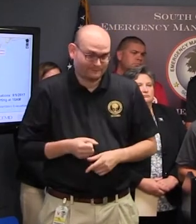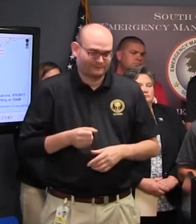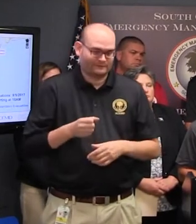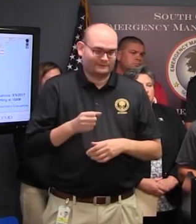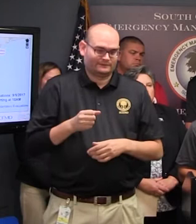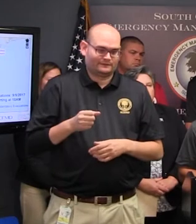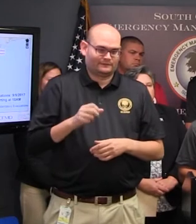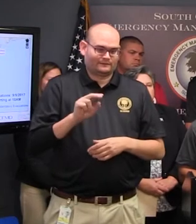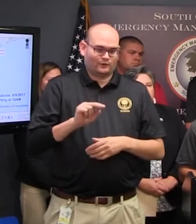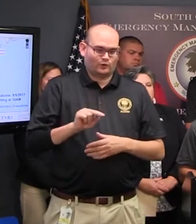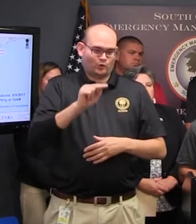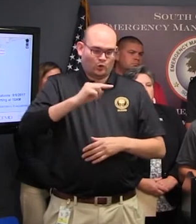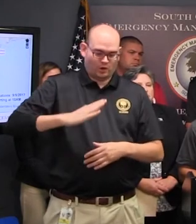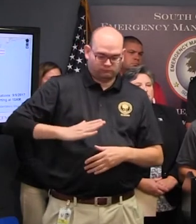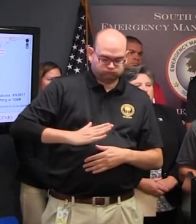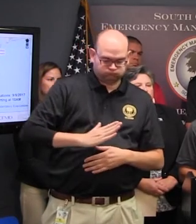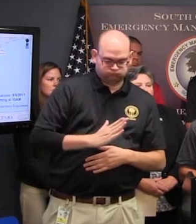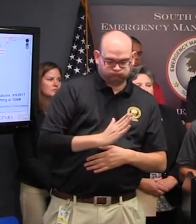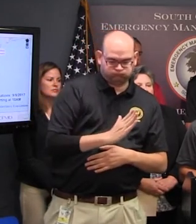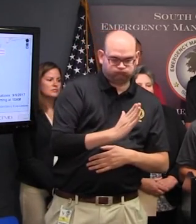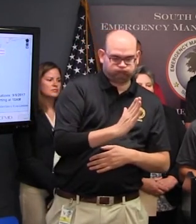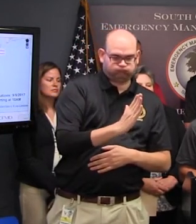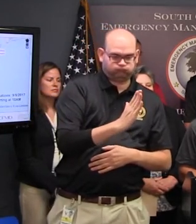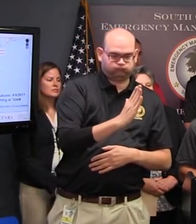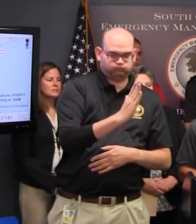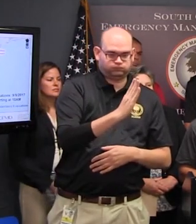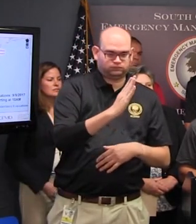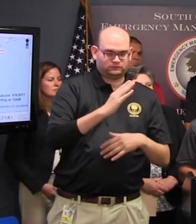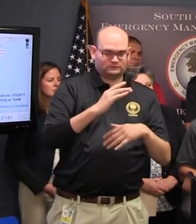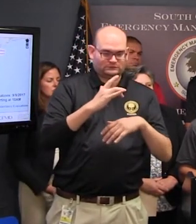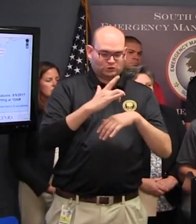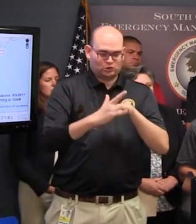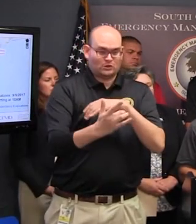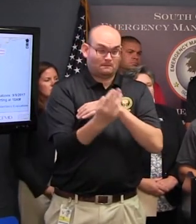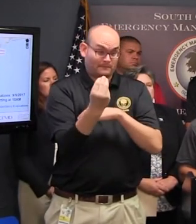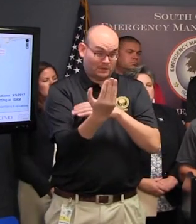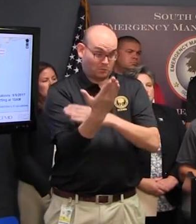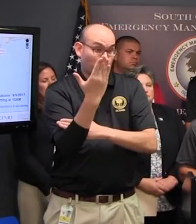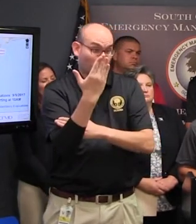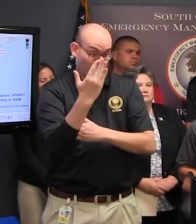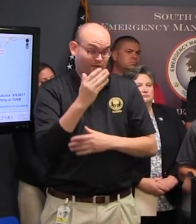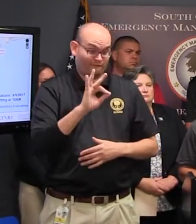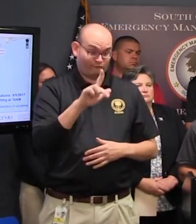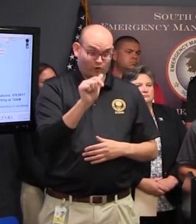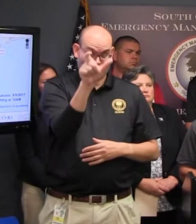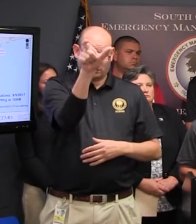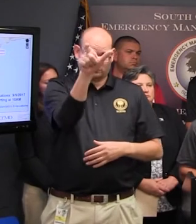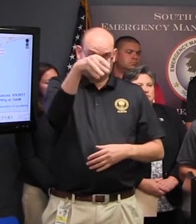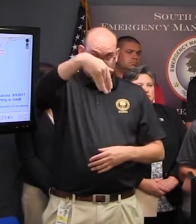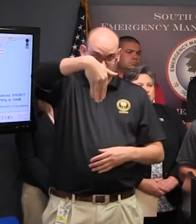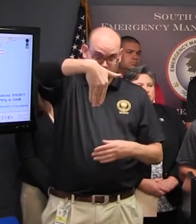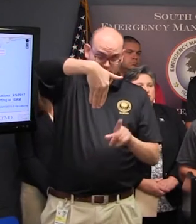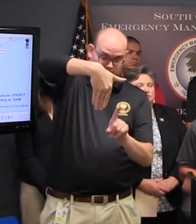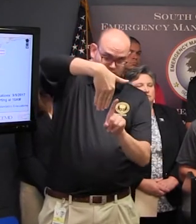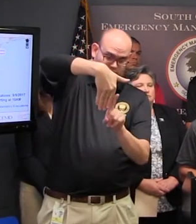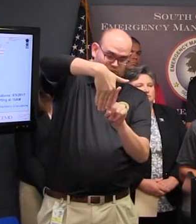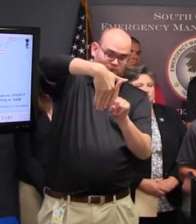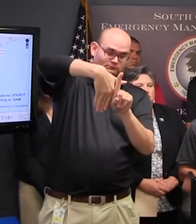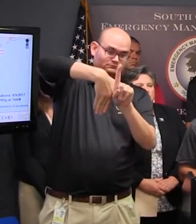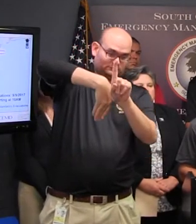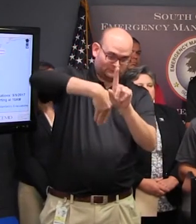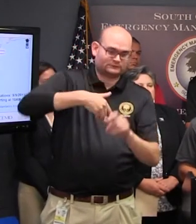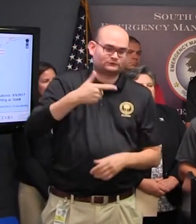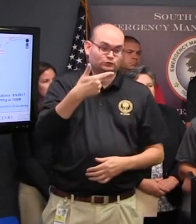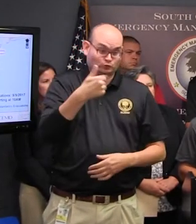west coast of the Florida Peninsula through early Monday. The forecast track continues to show Irma moving northwest across Georgia while weakening